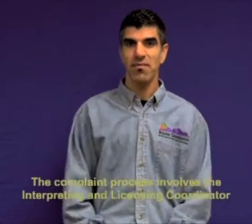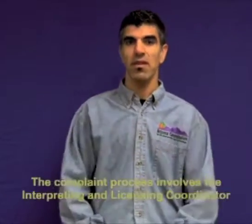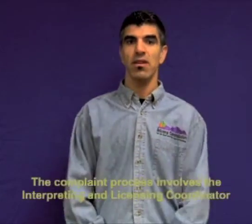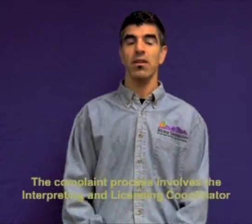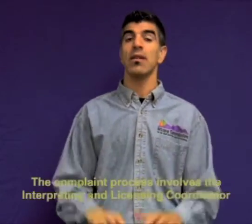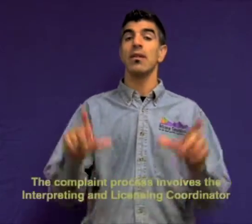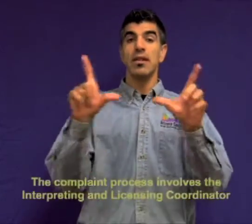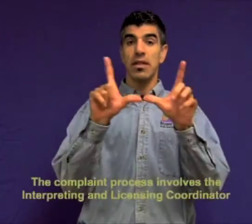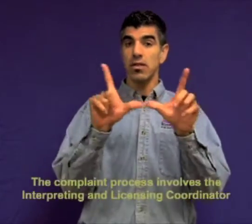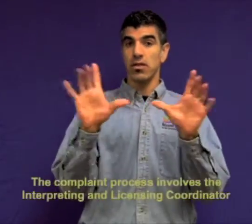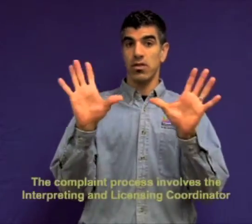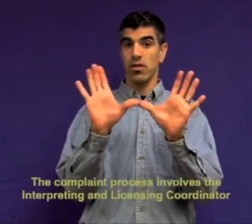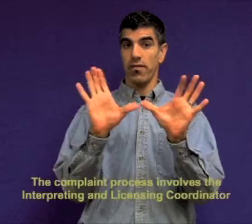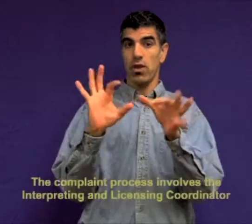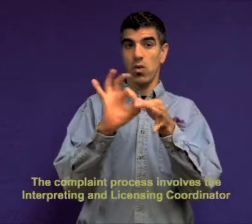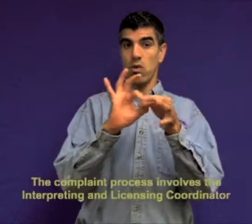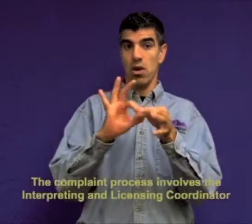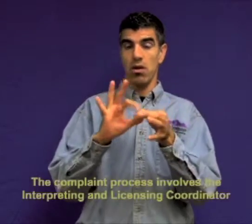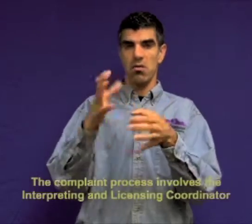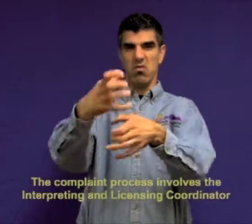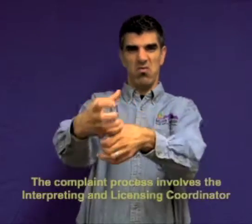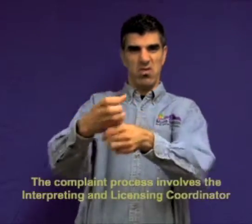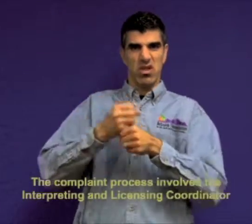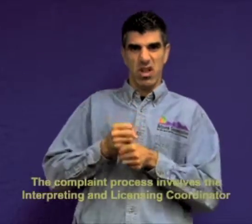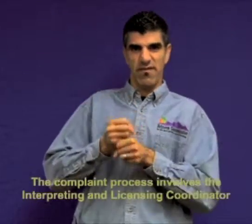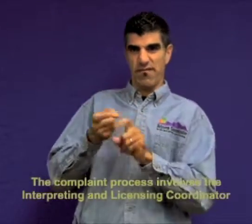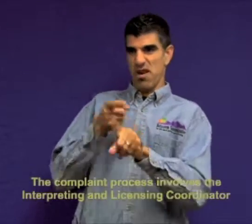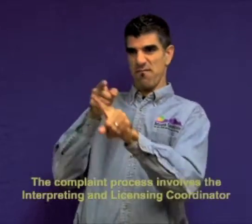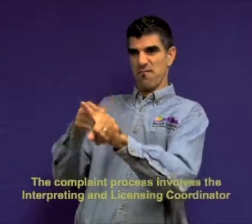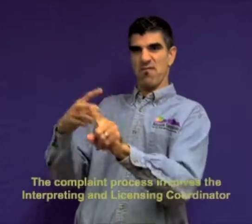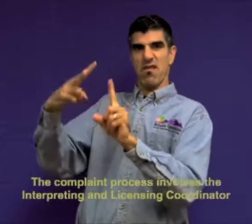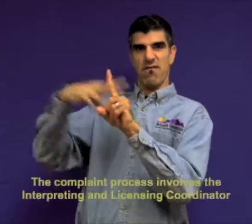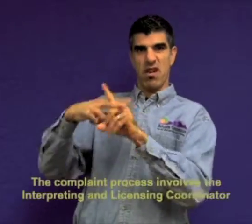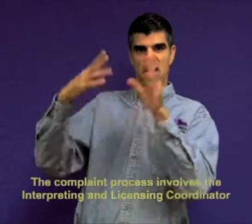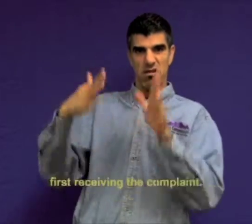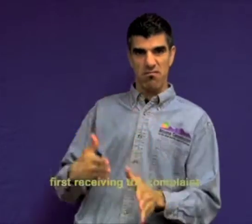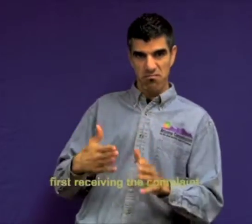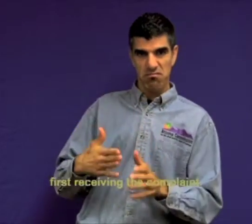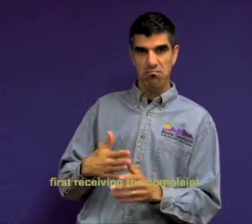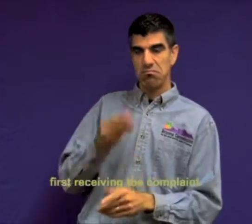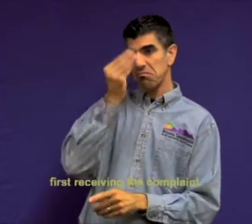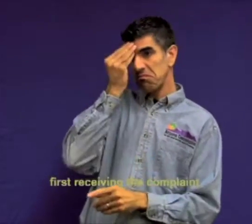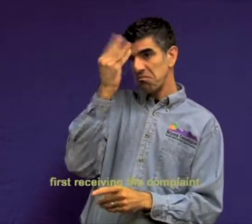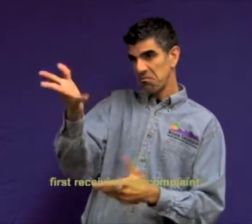The complaint process involves the Interpreting and Licensing Coordinator first receiving the complaint.